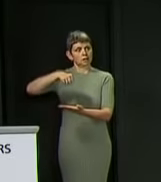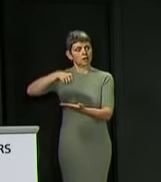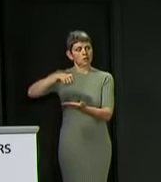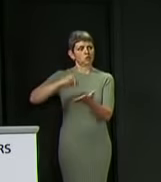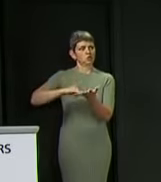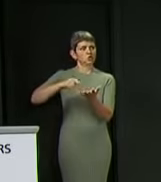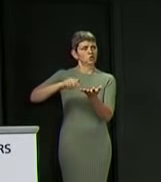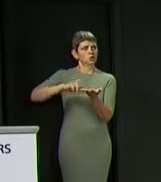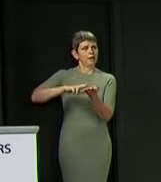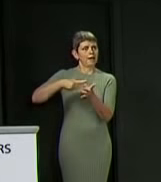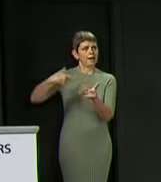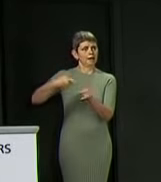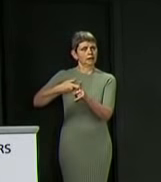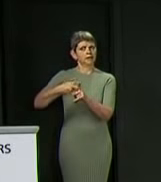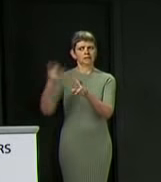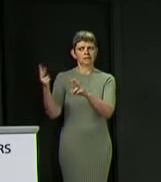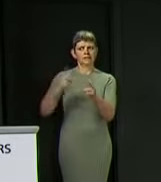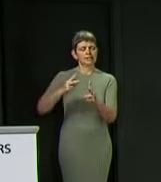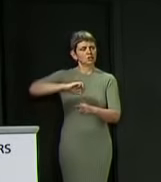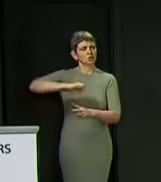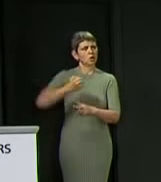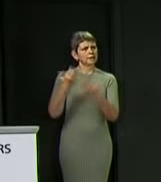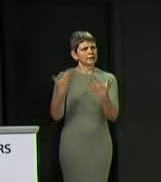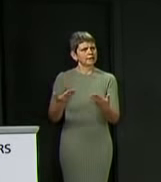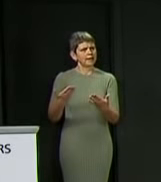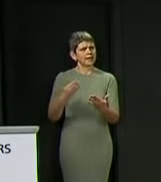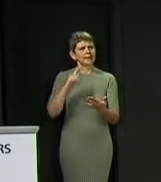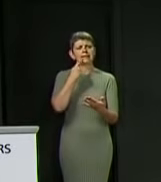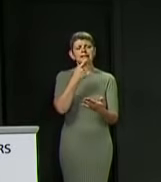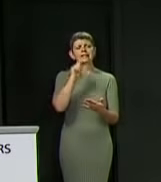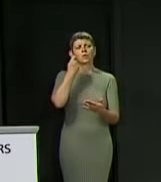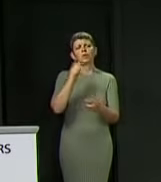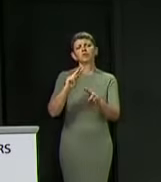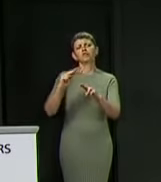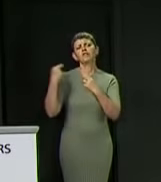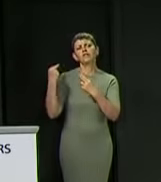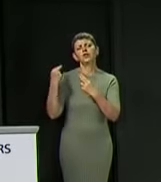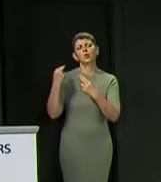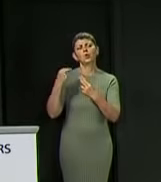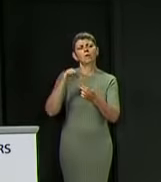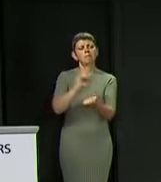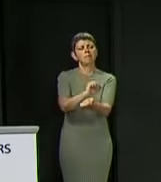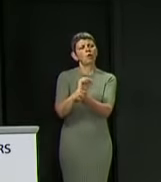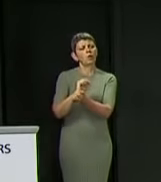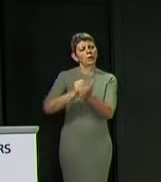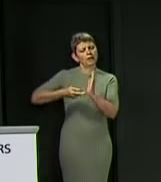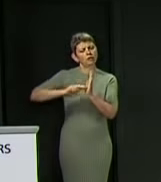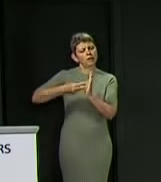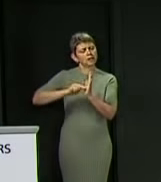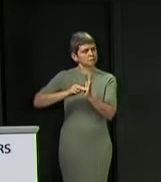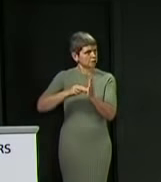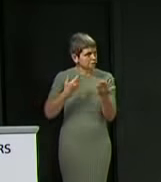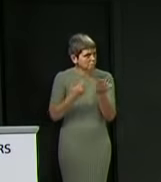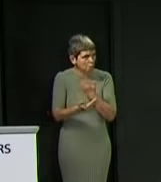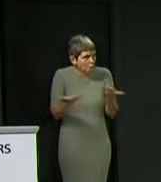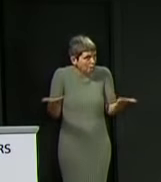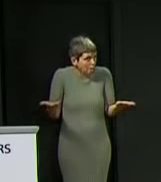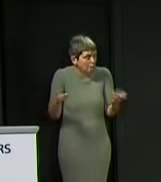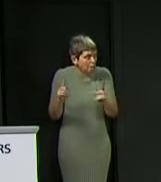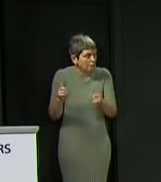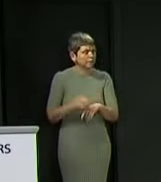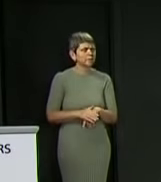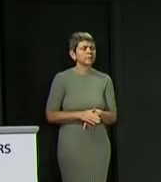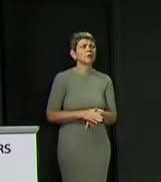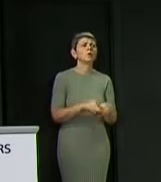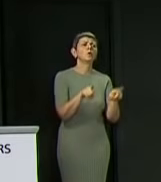arrangements. I'm just wondering in the short term, what more you think can be done on that? And on the issue of football, what's your